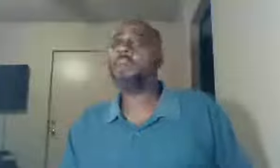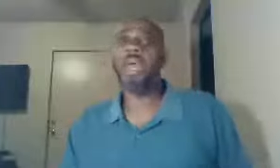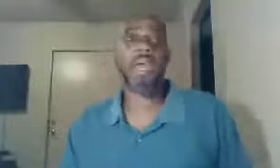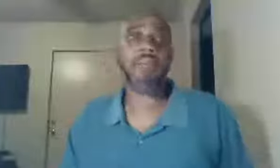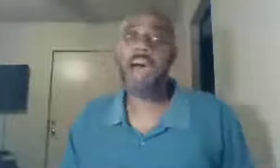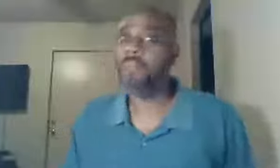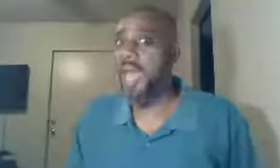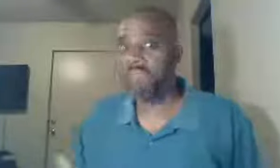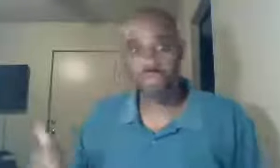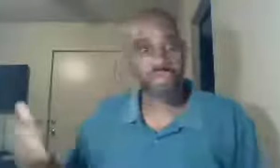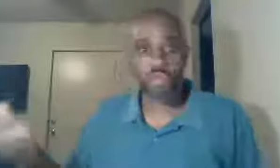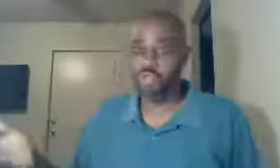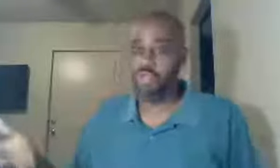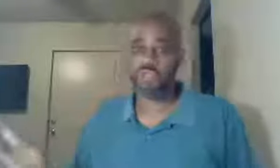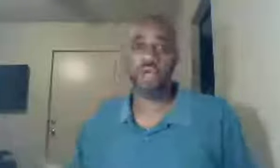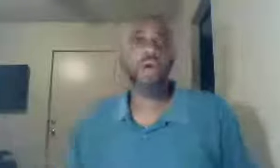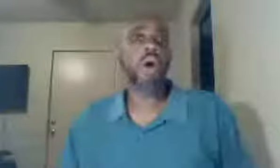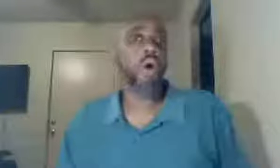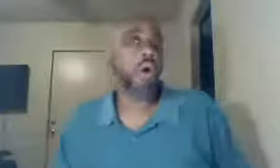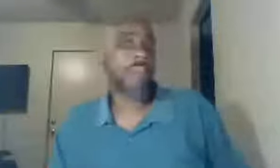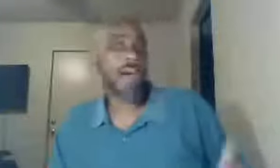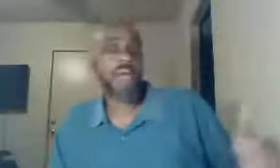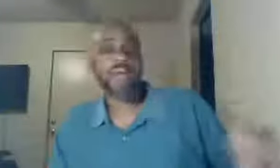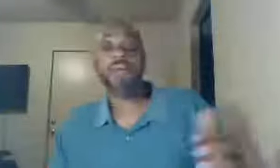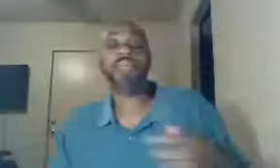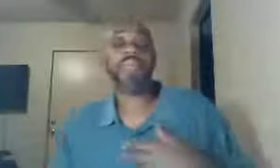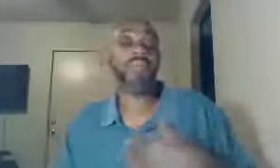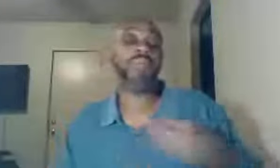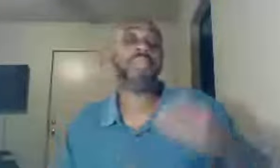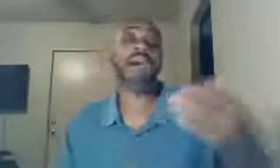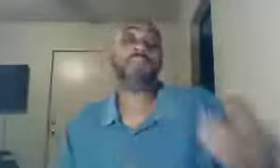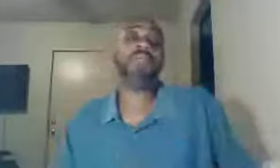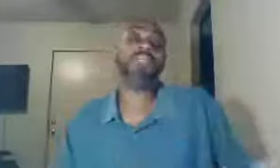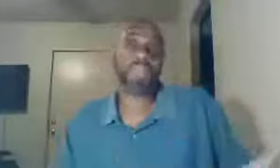man, my pastor is so and so and so, oh my, I mean, some people say my preacher,